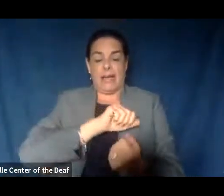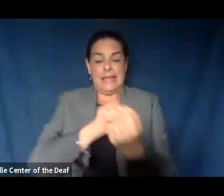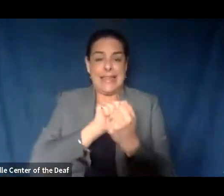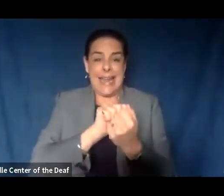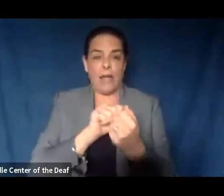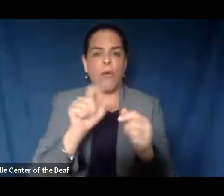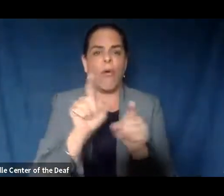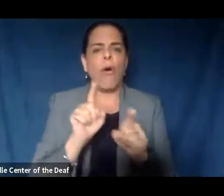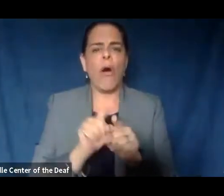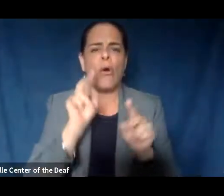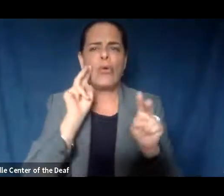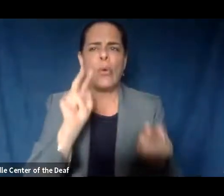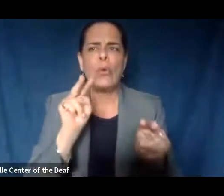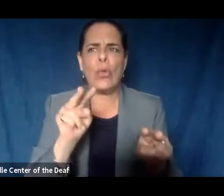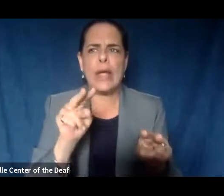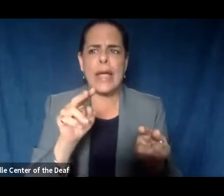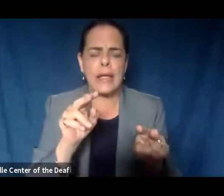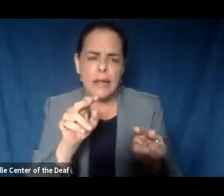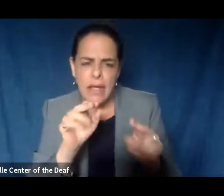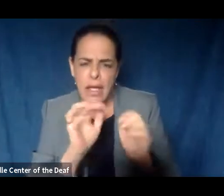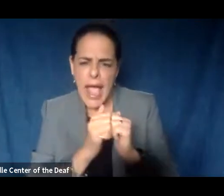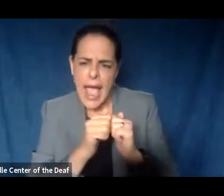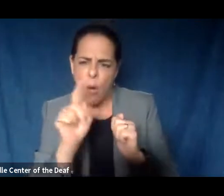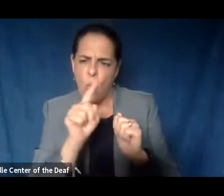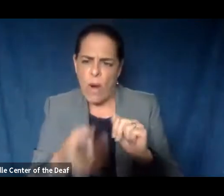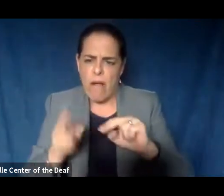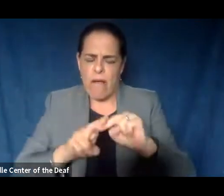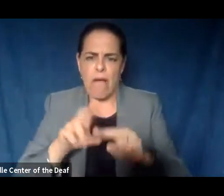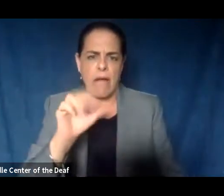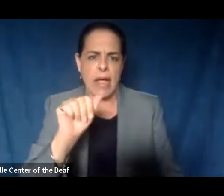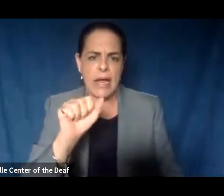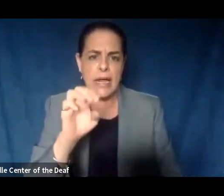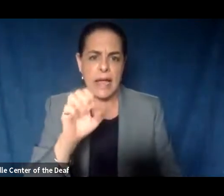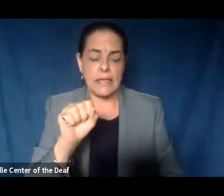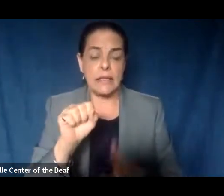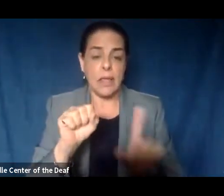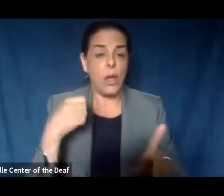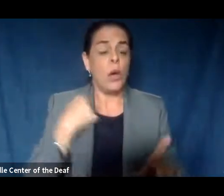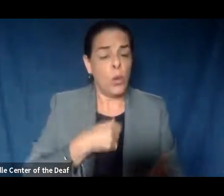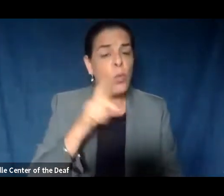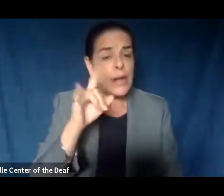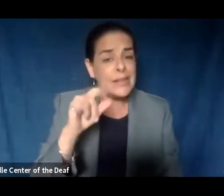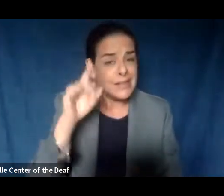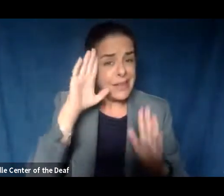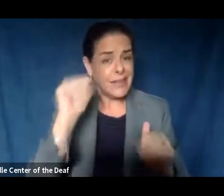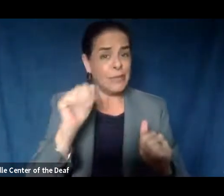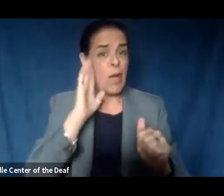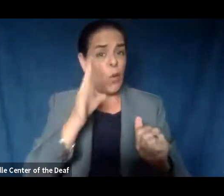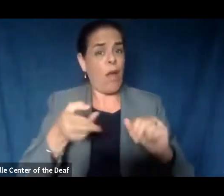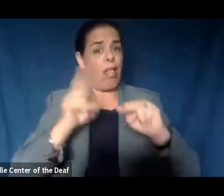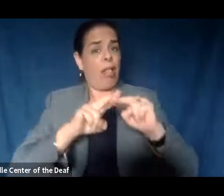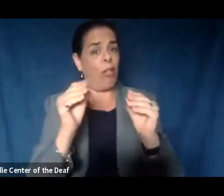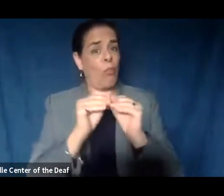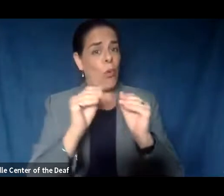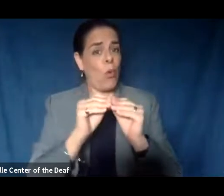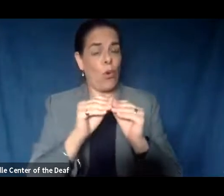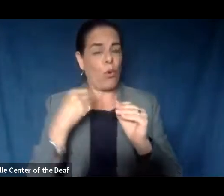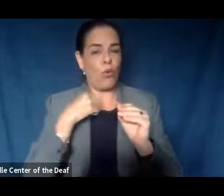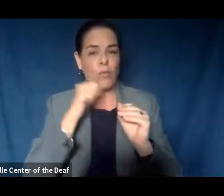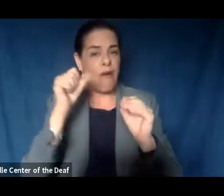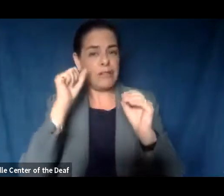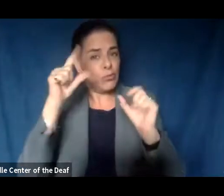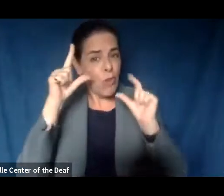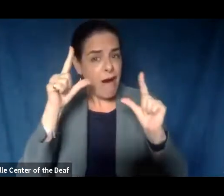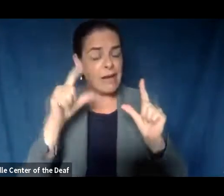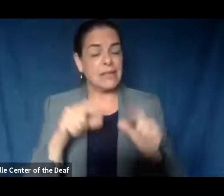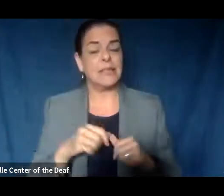look at the context of the increase in cases. We expected an increase in cases, so we're not surprised by this. And